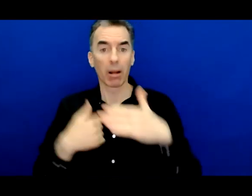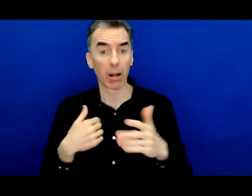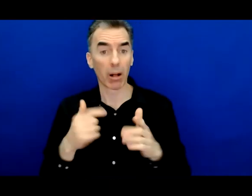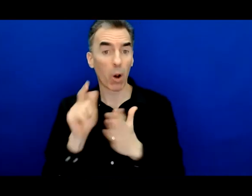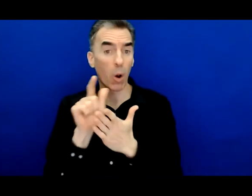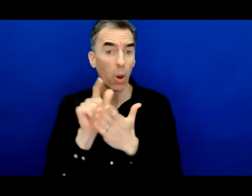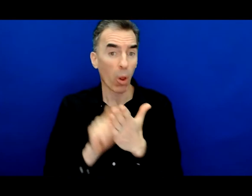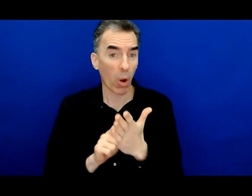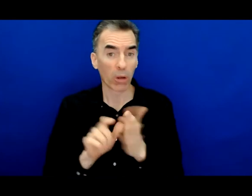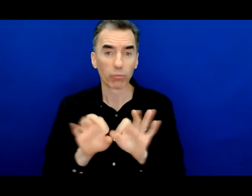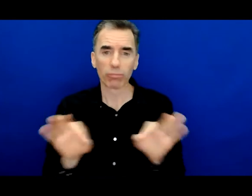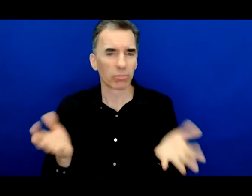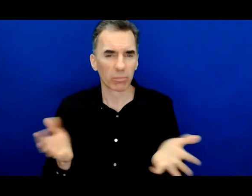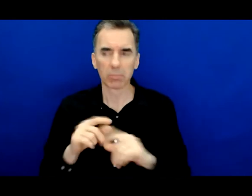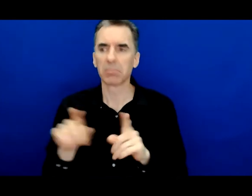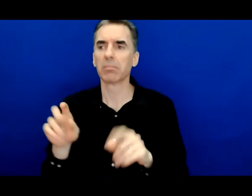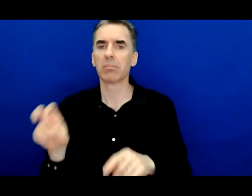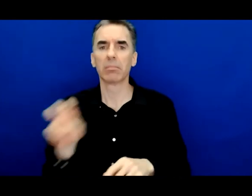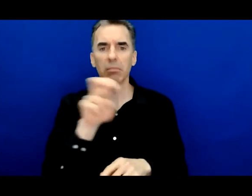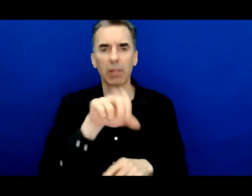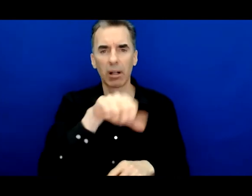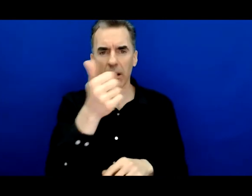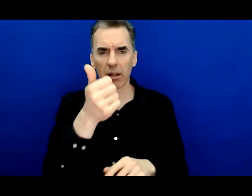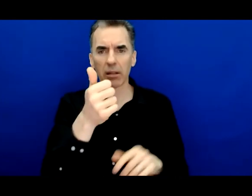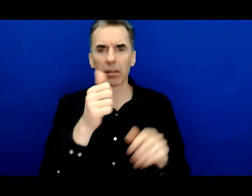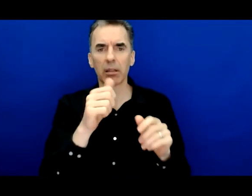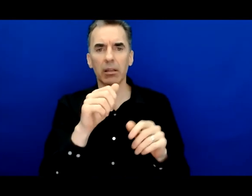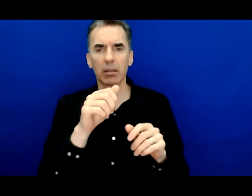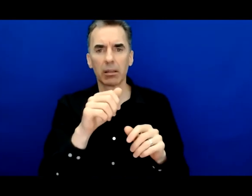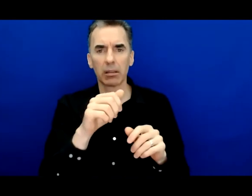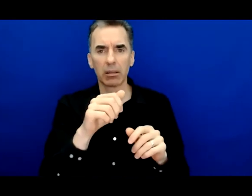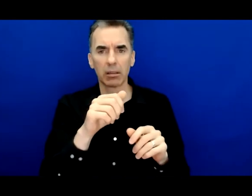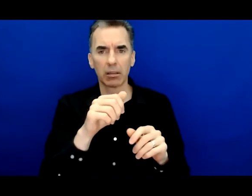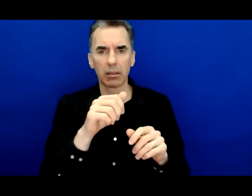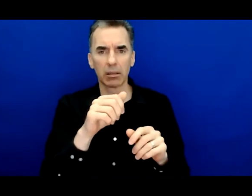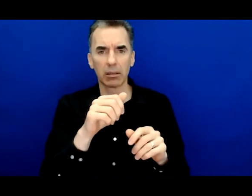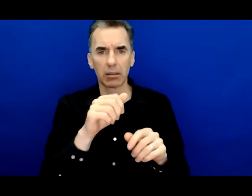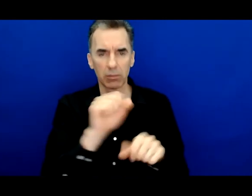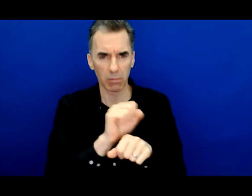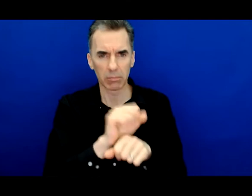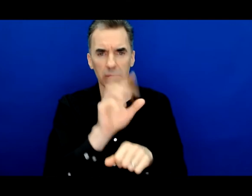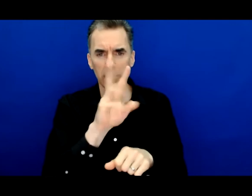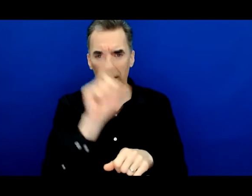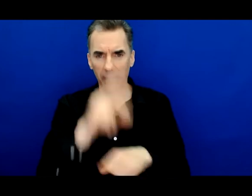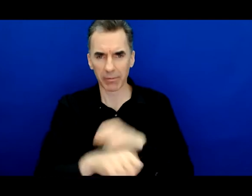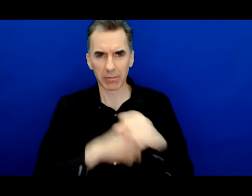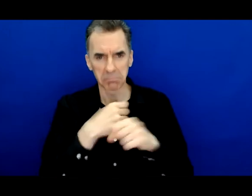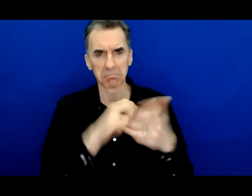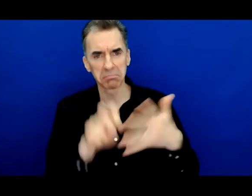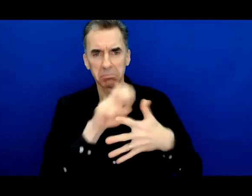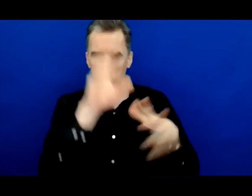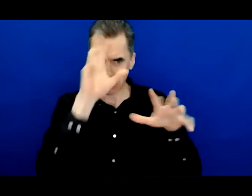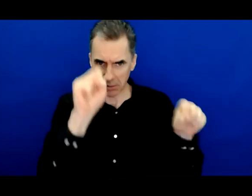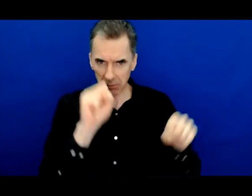place called the fortune society to be the vice president and then stayed there for six and a half years also particularly because I wanted